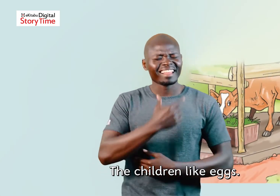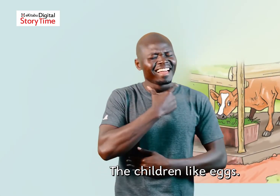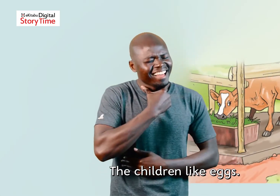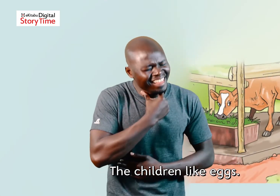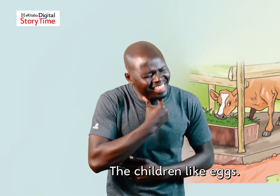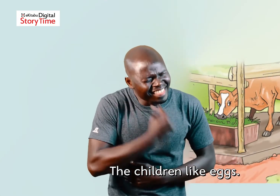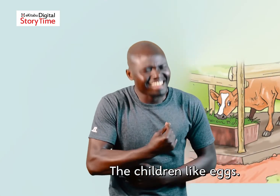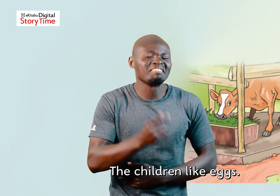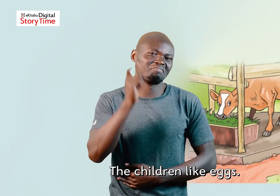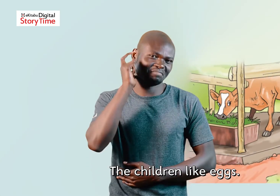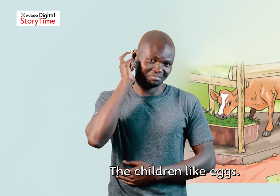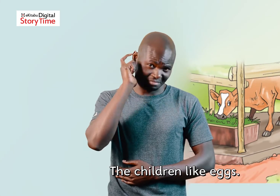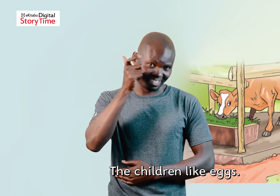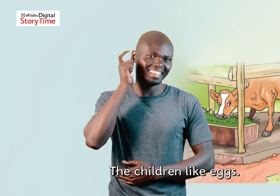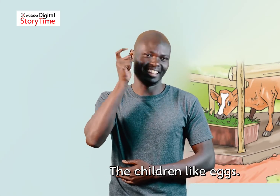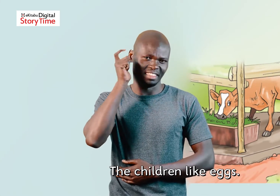The children likes eggs